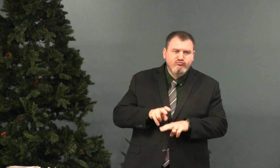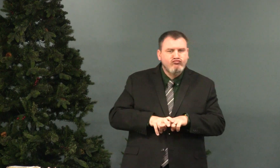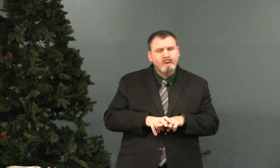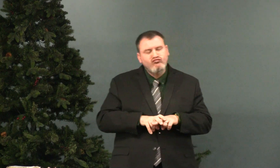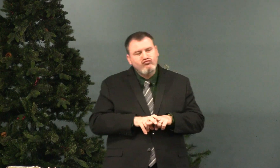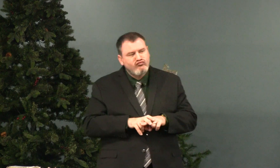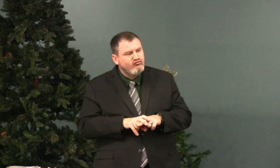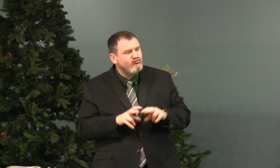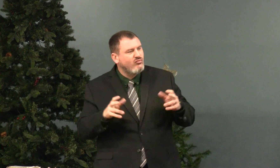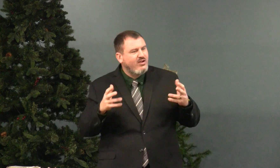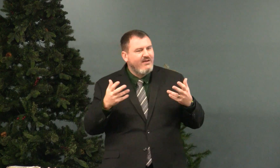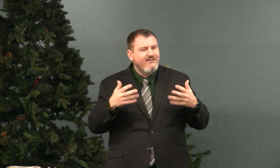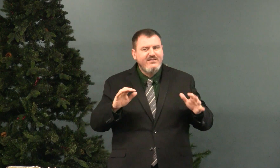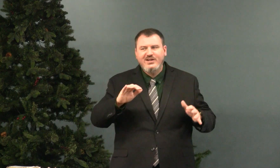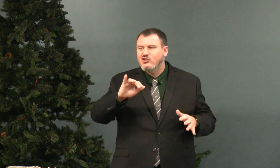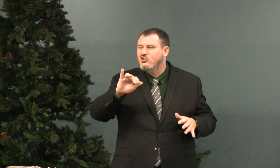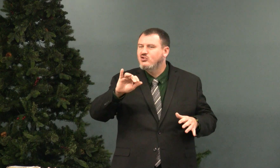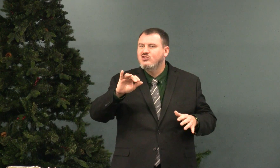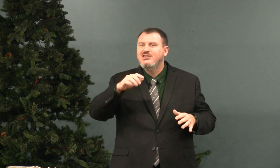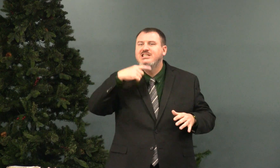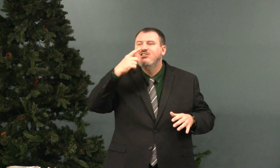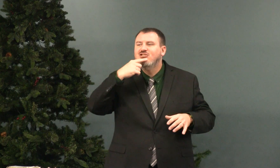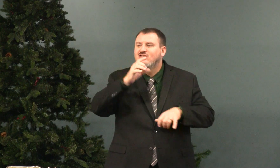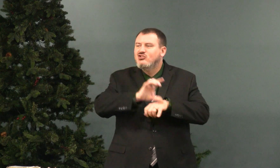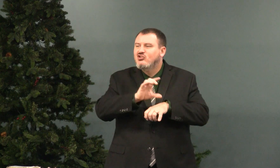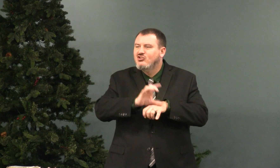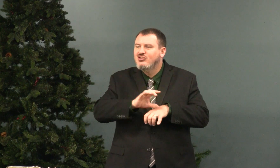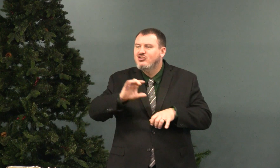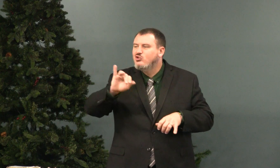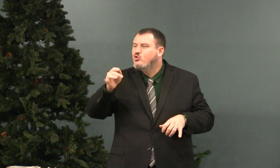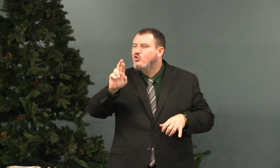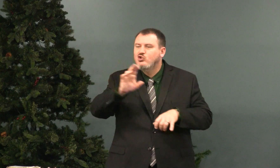In church, I was sitting there and hearing church.